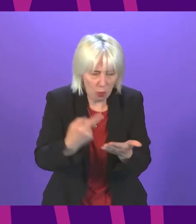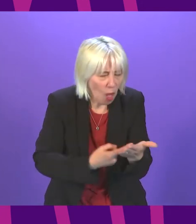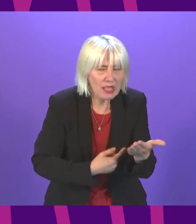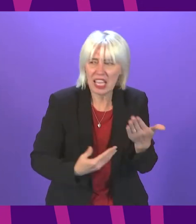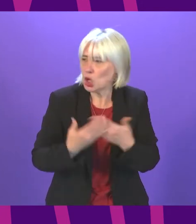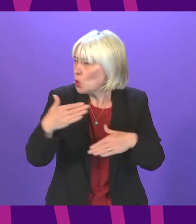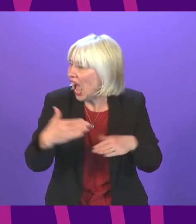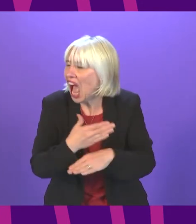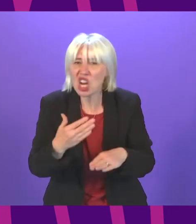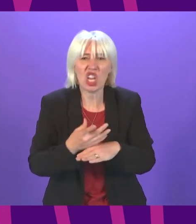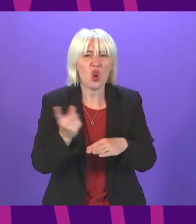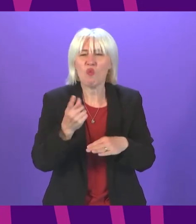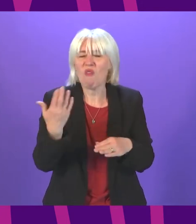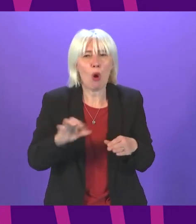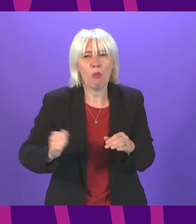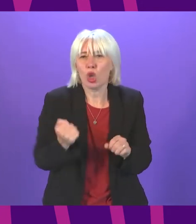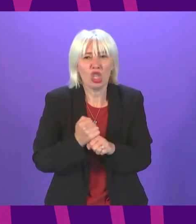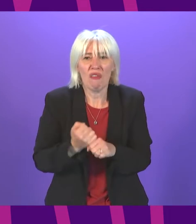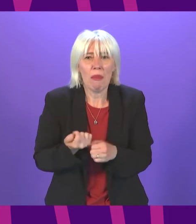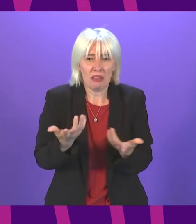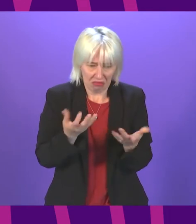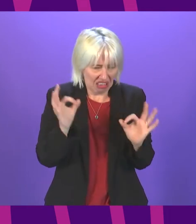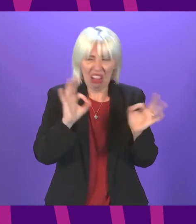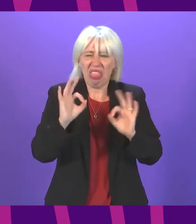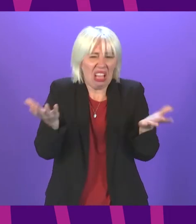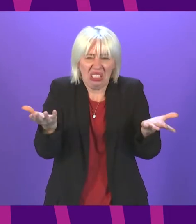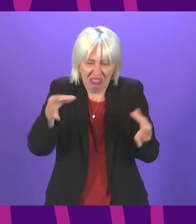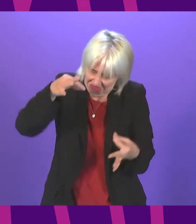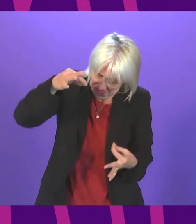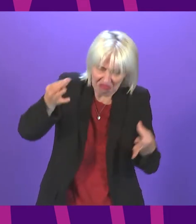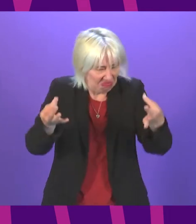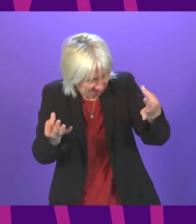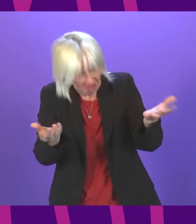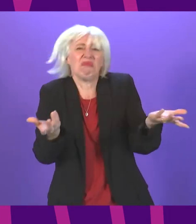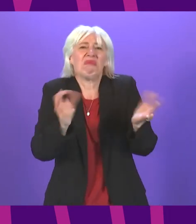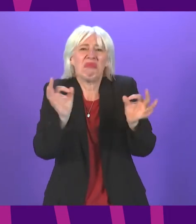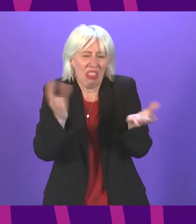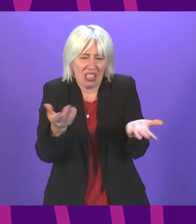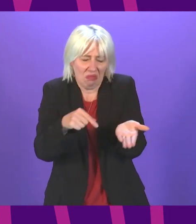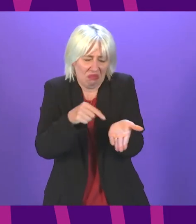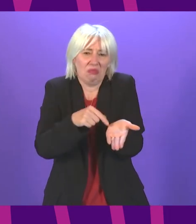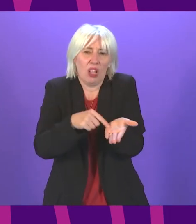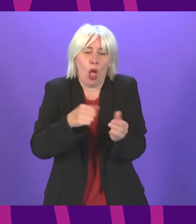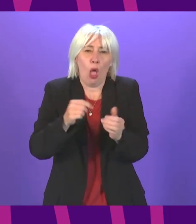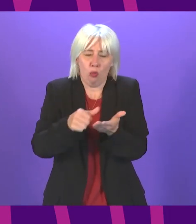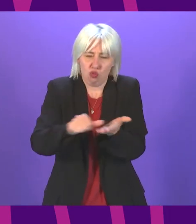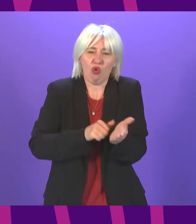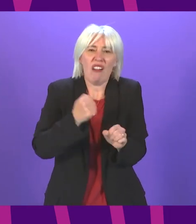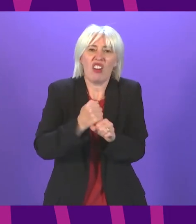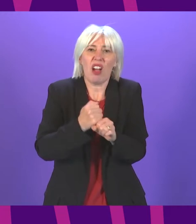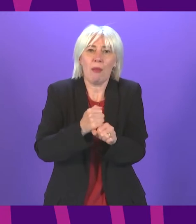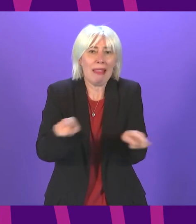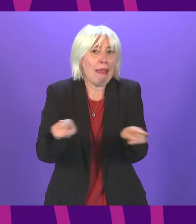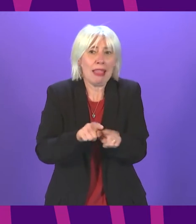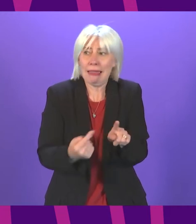change do we see from the Scottish Government? Nothing. In the programme for government is exactly the same that was outlined